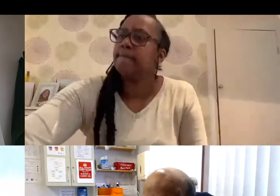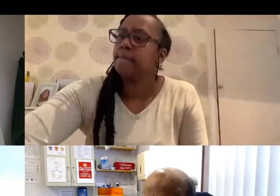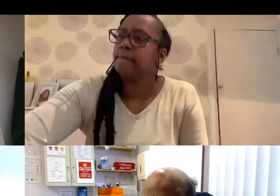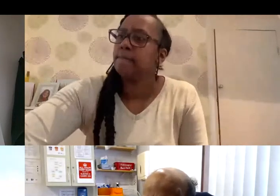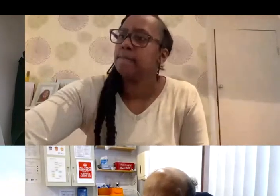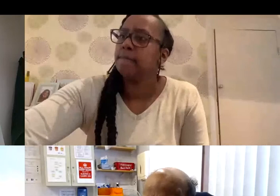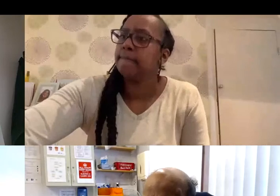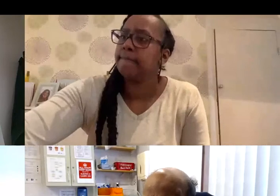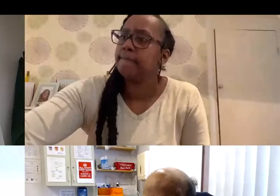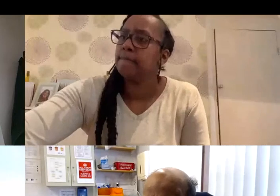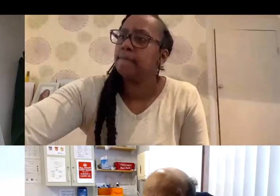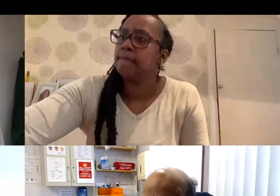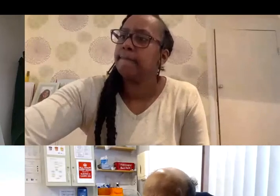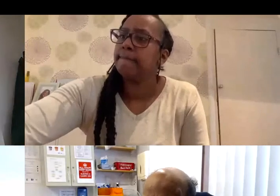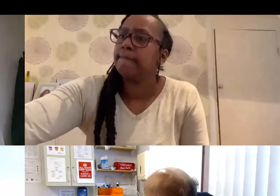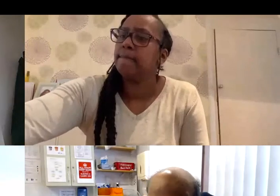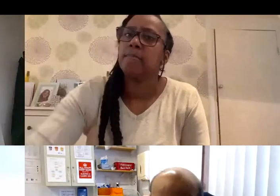Are you still there, Aisha?